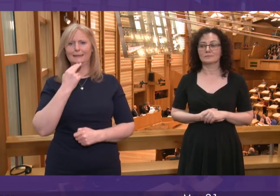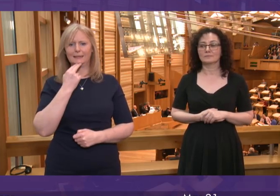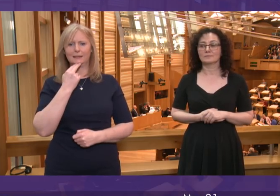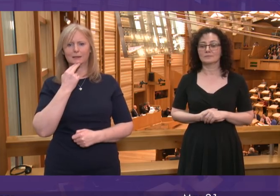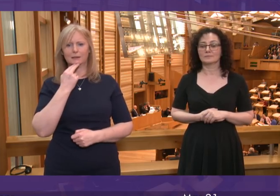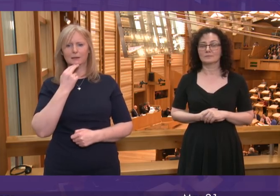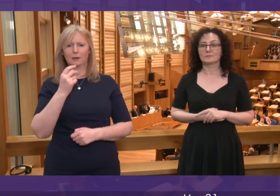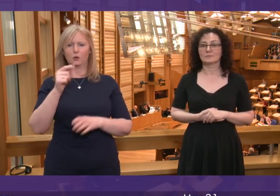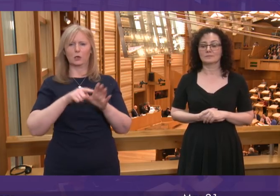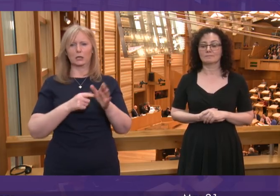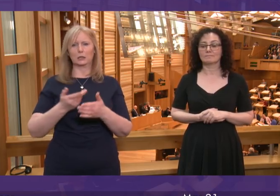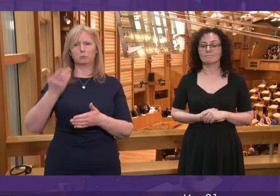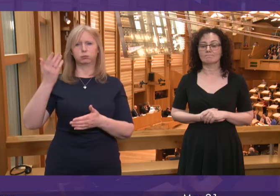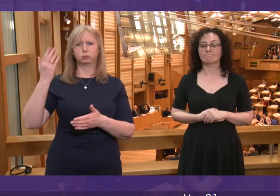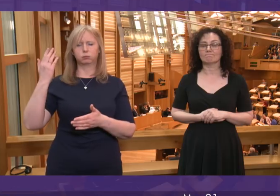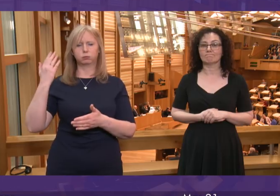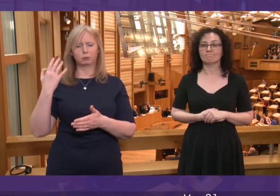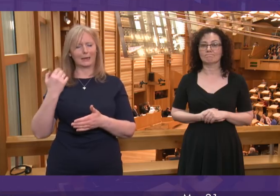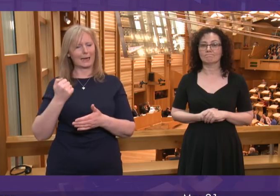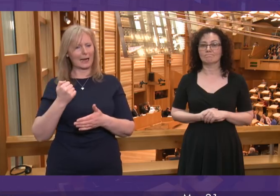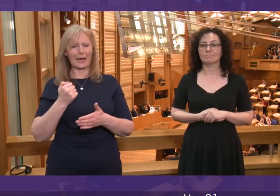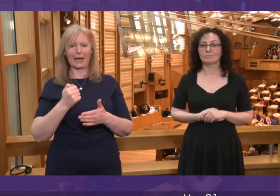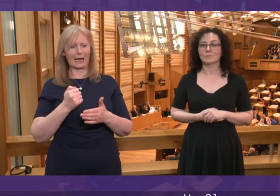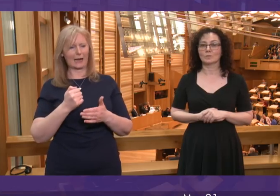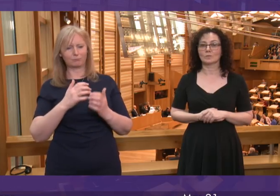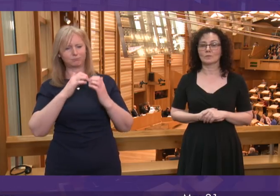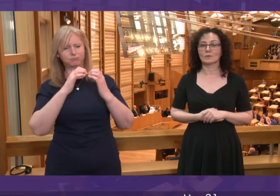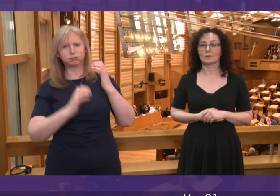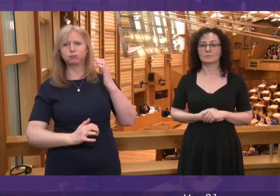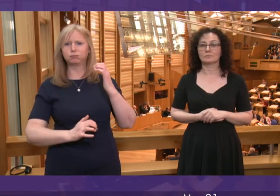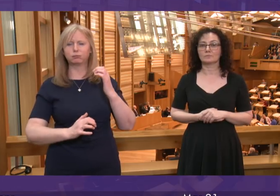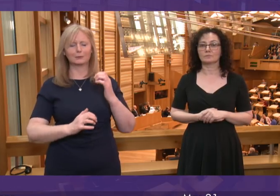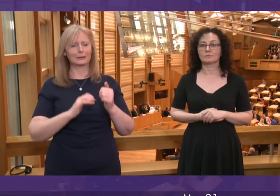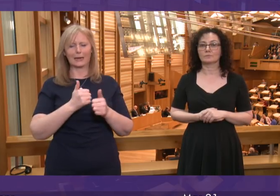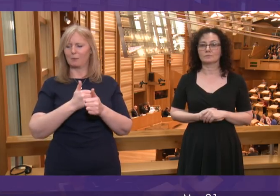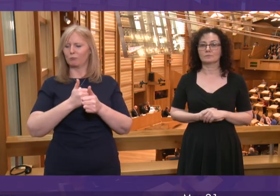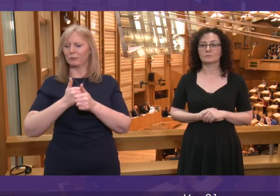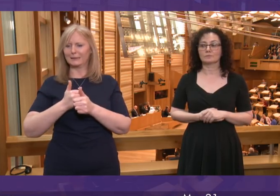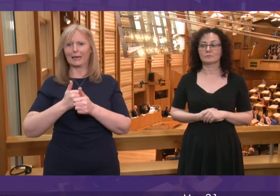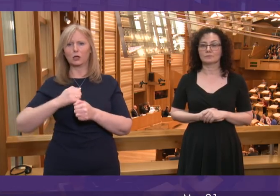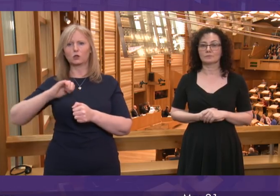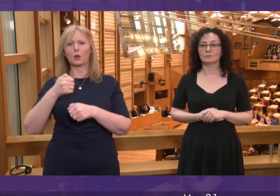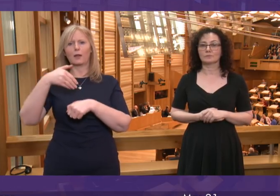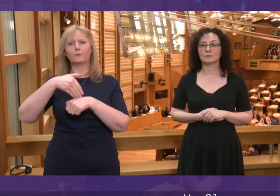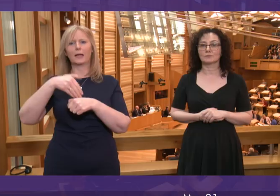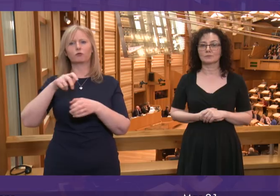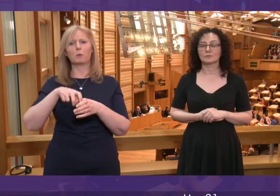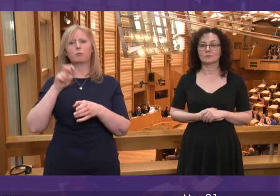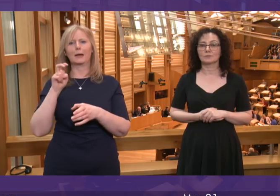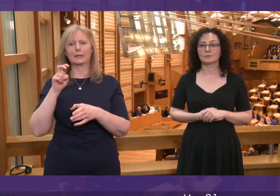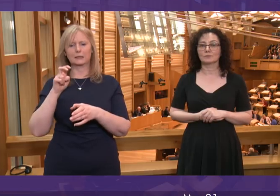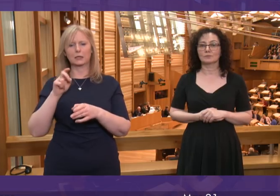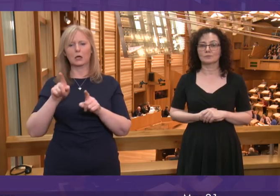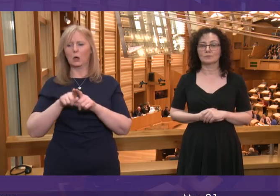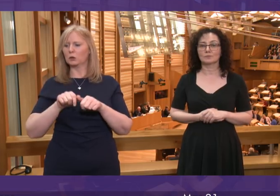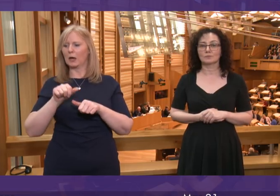that the status quo is broken. It cannot protect Scotland from the folly of Brexit and all that flows from that.